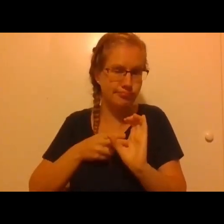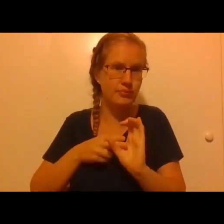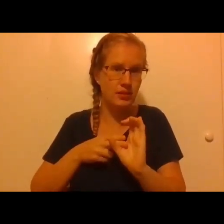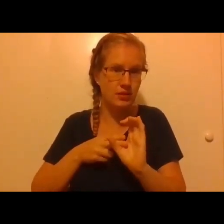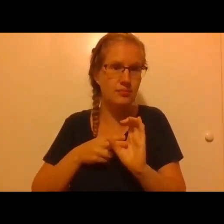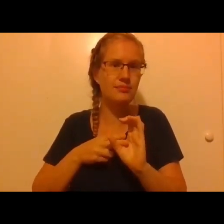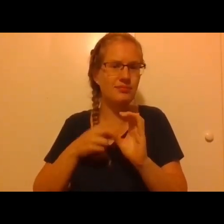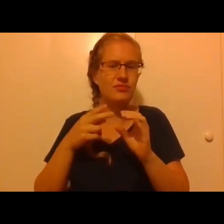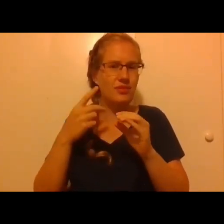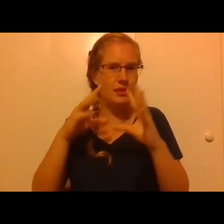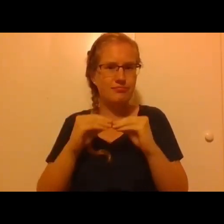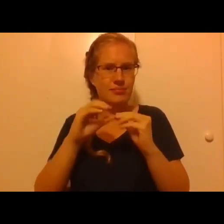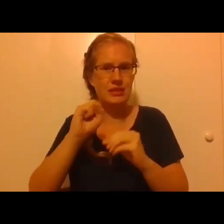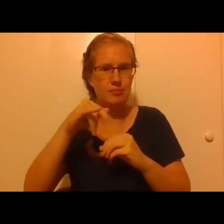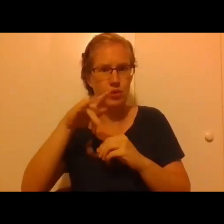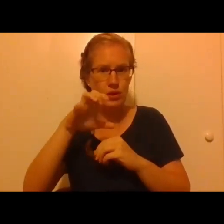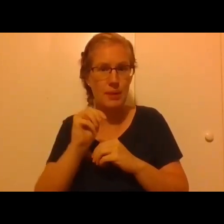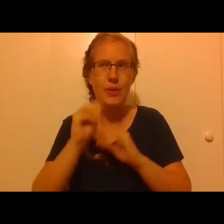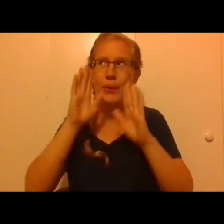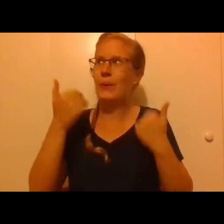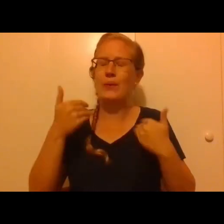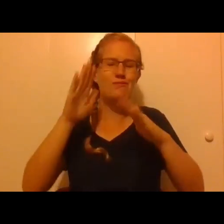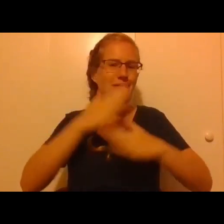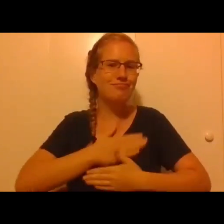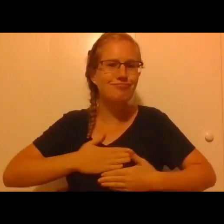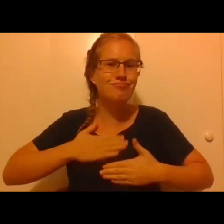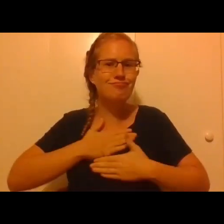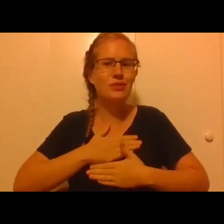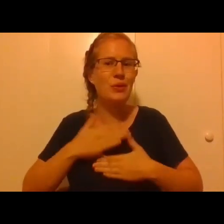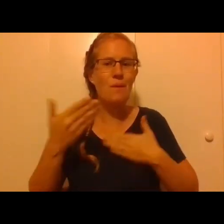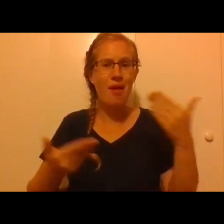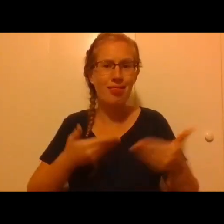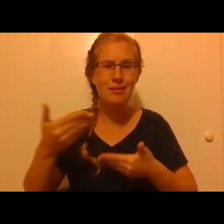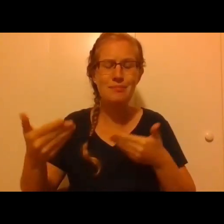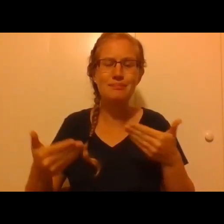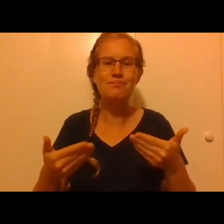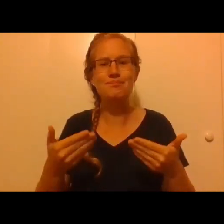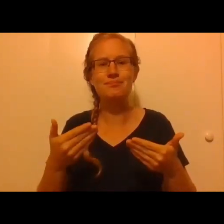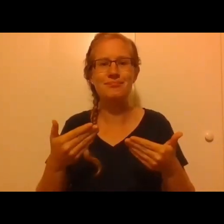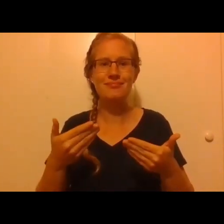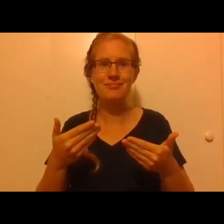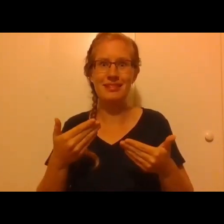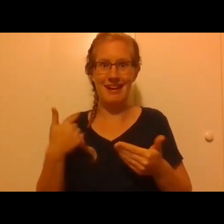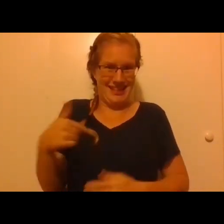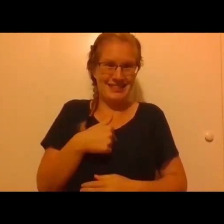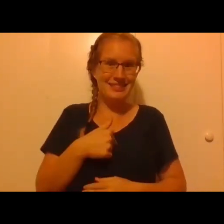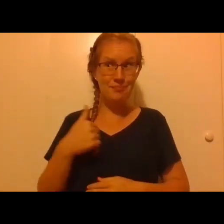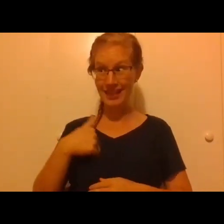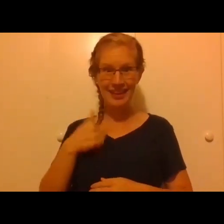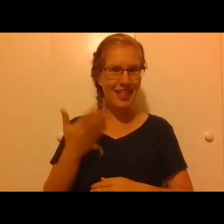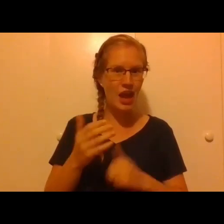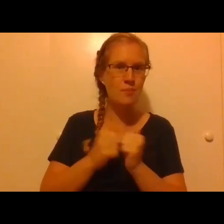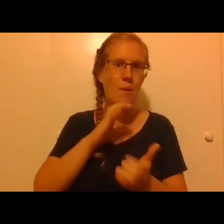symposium and it was a great pleasure to welcome ourselves. I was there with my wife